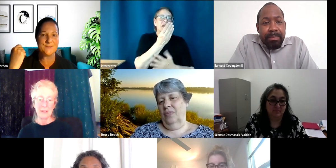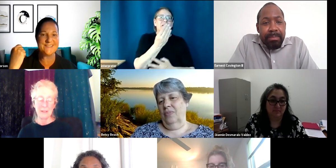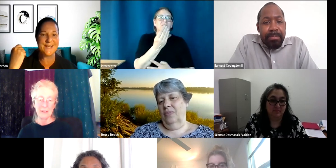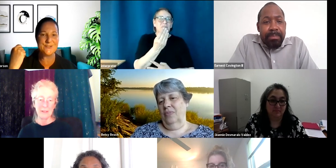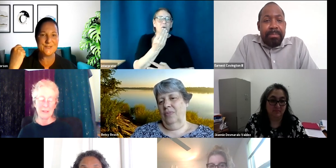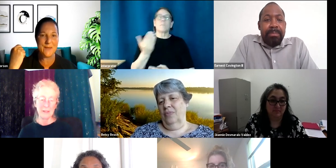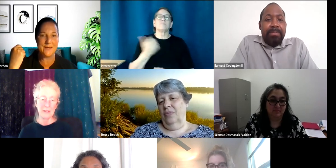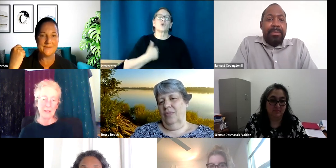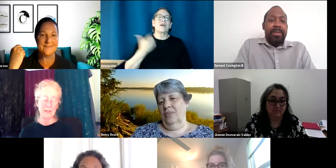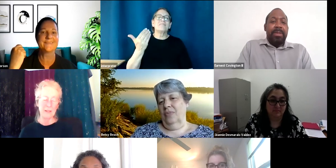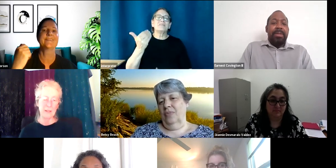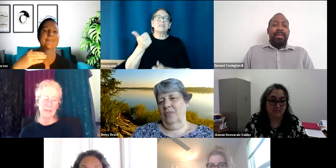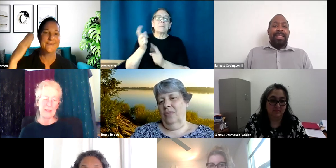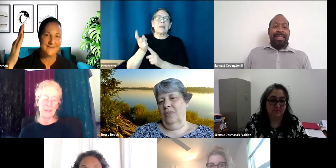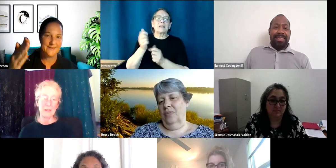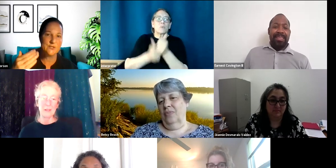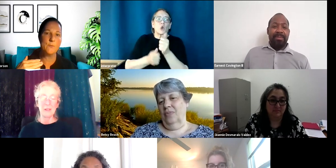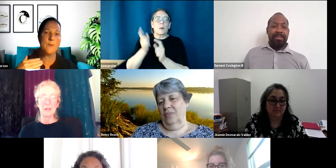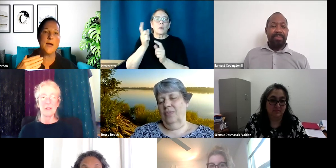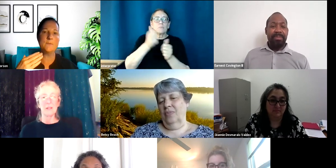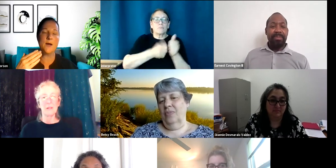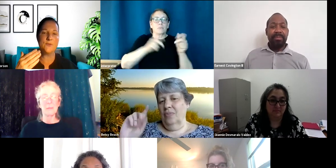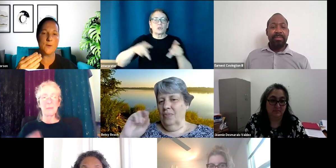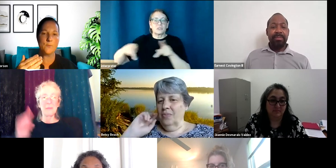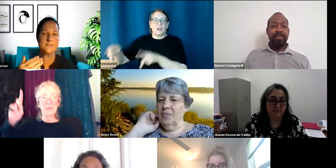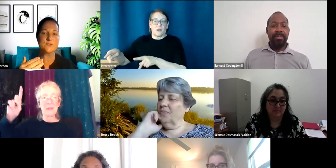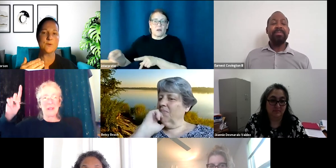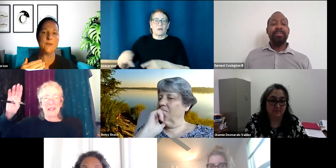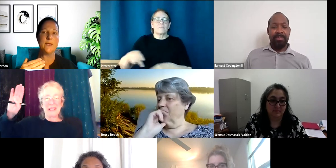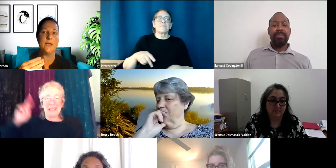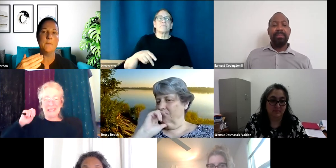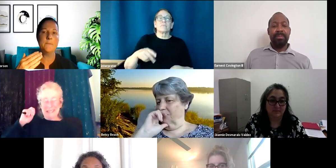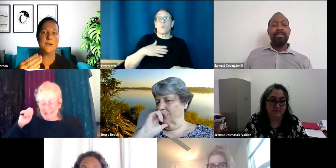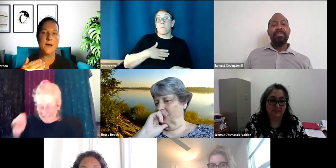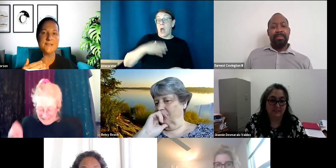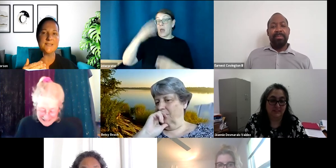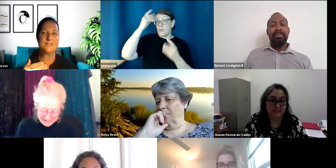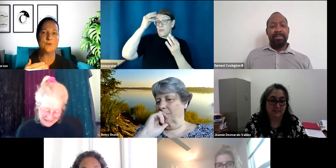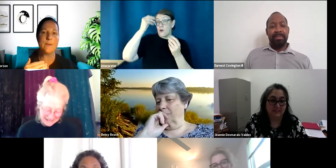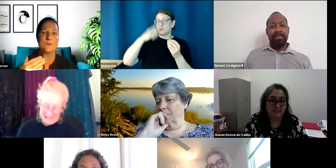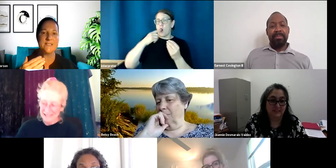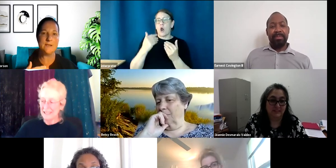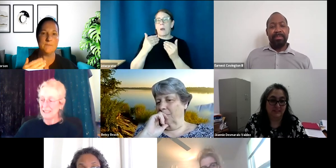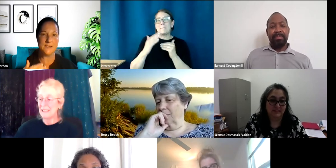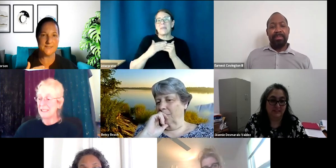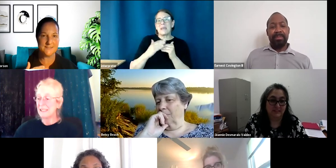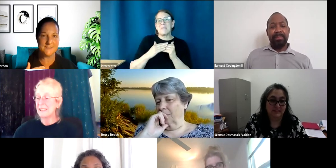people's attention span. So my, my thought process would be minimizing it to about 10 minutes